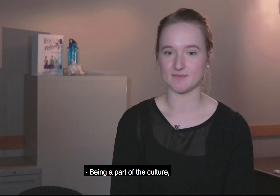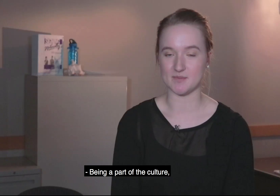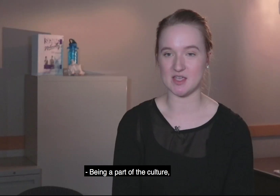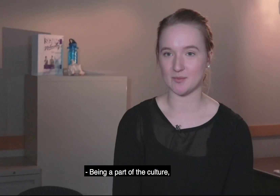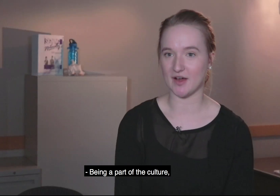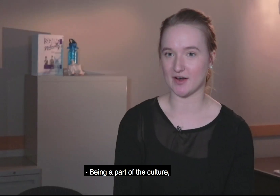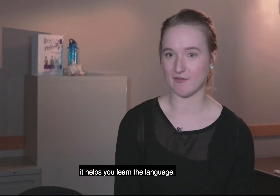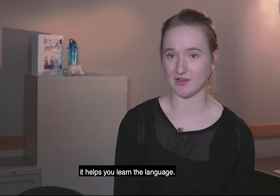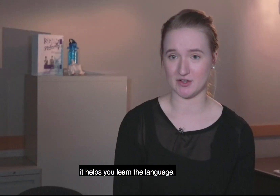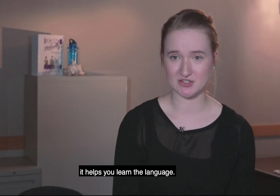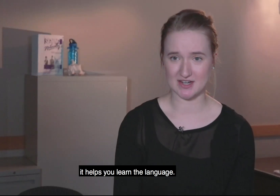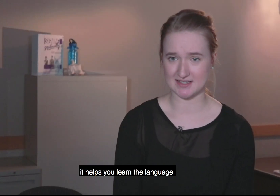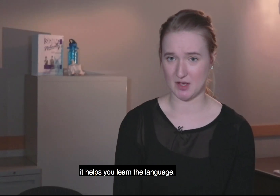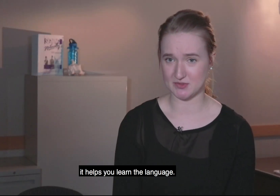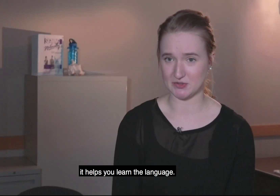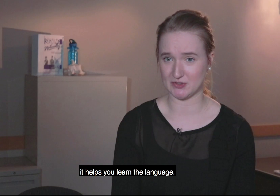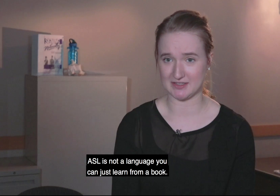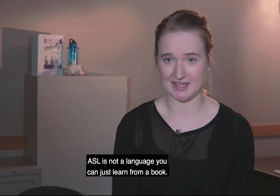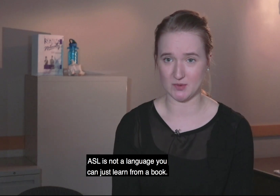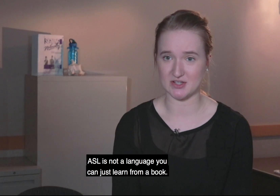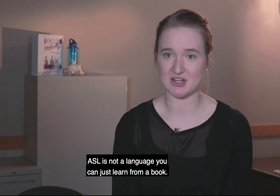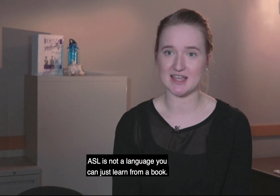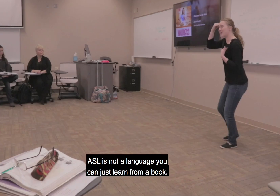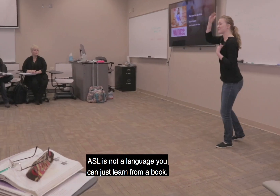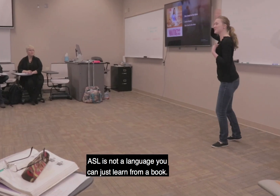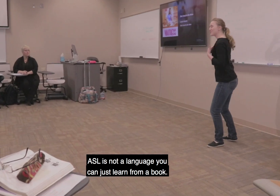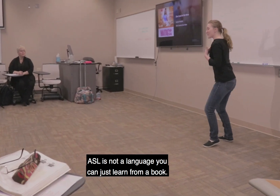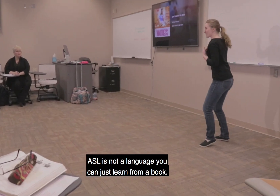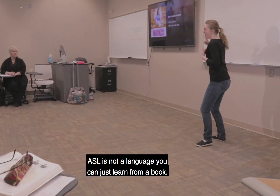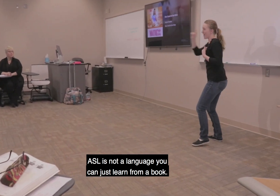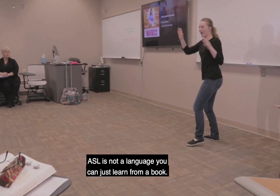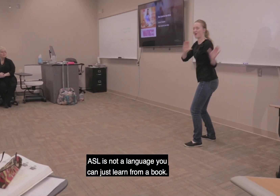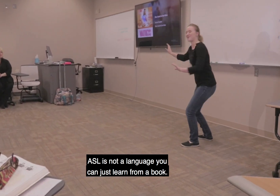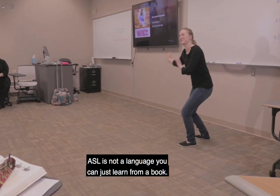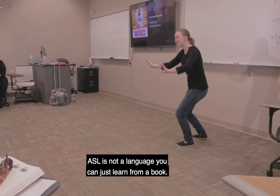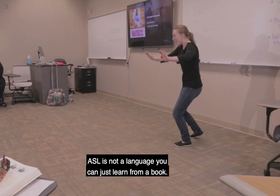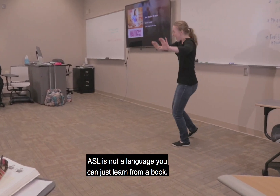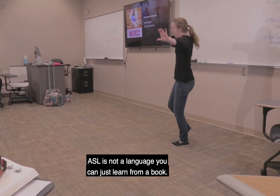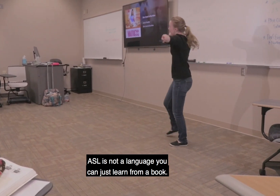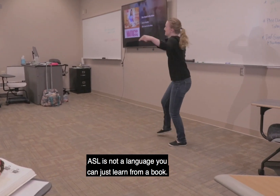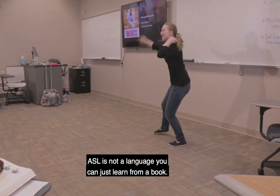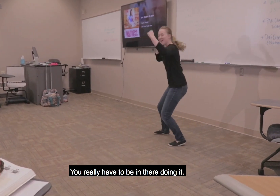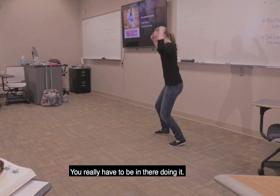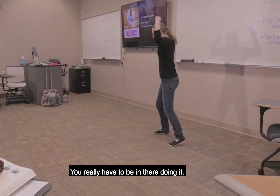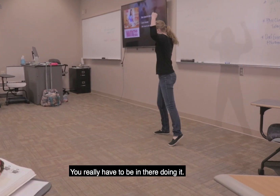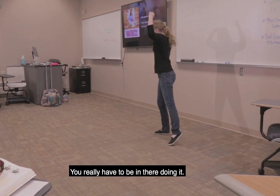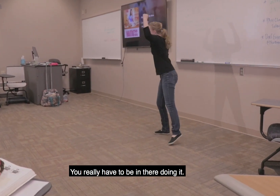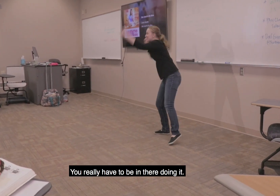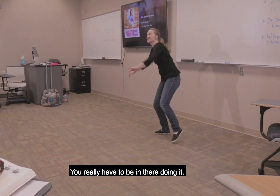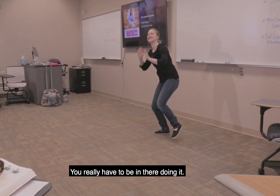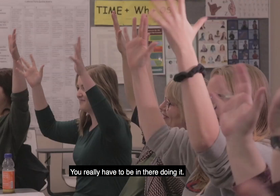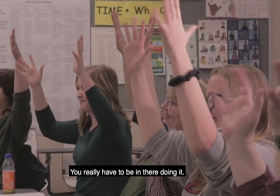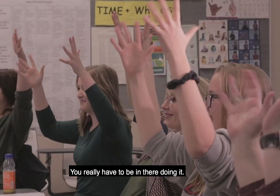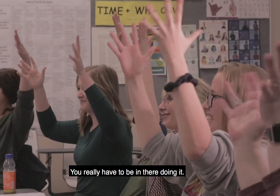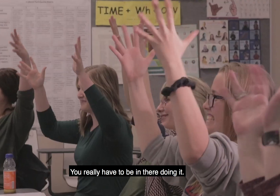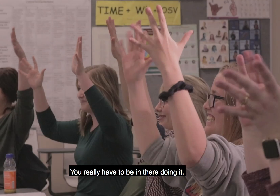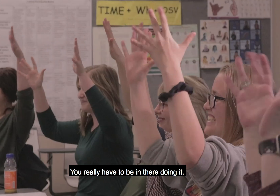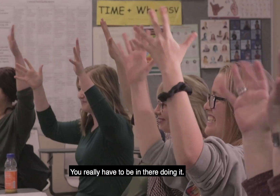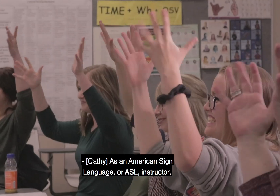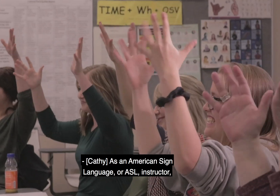Being part of the culture helps you learn the language. ASL is not a language you can just learn from a book. You really have to be in there doing